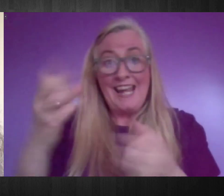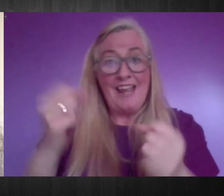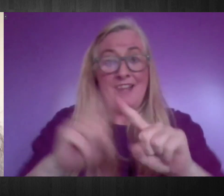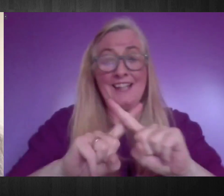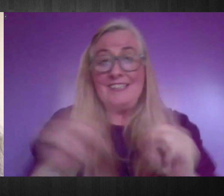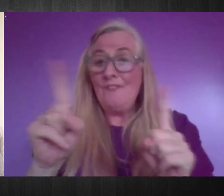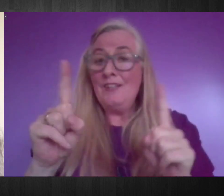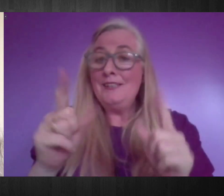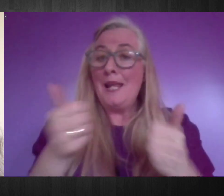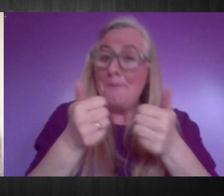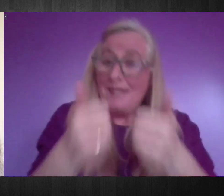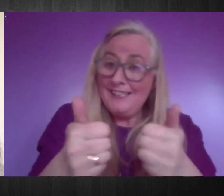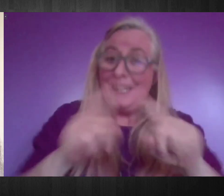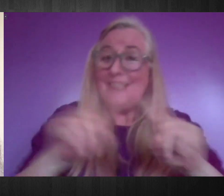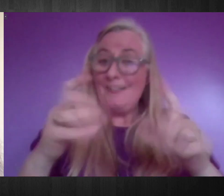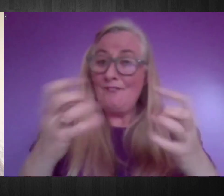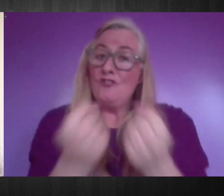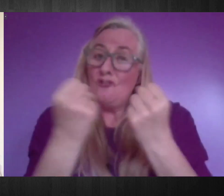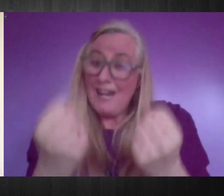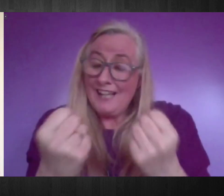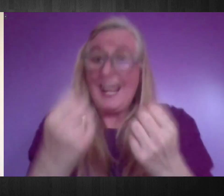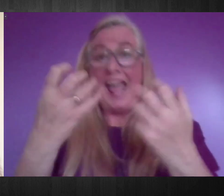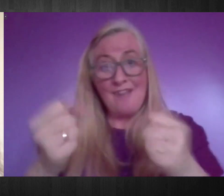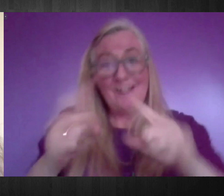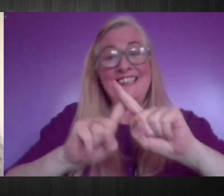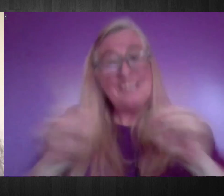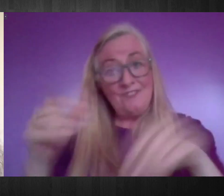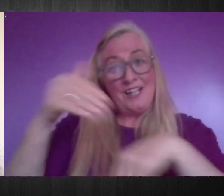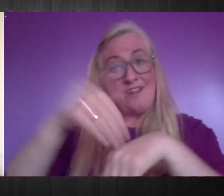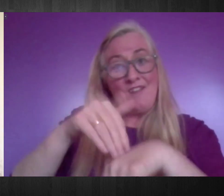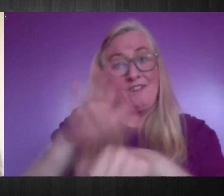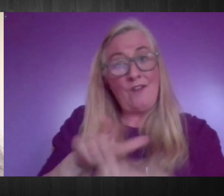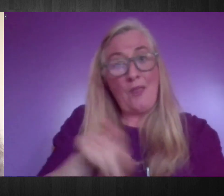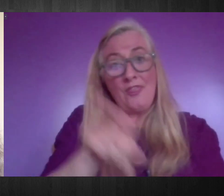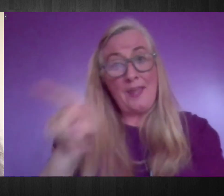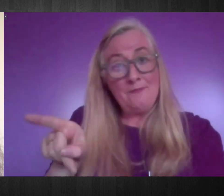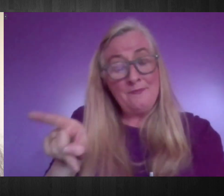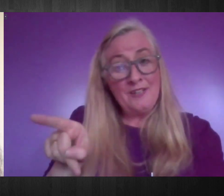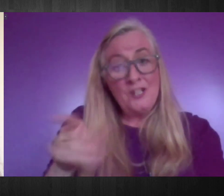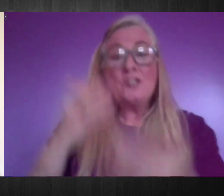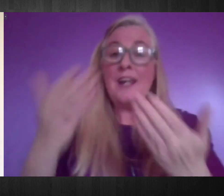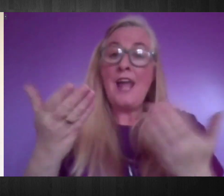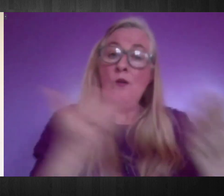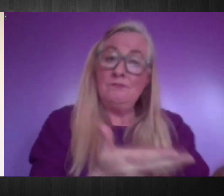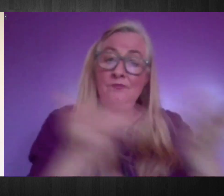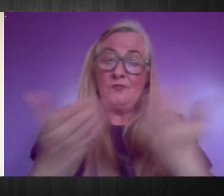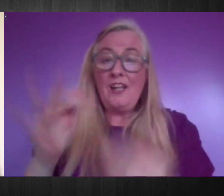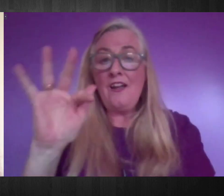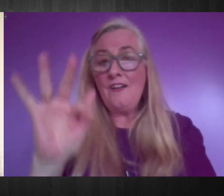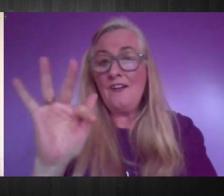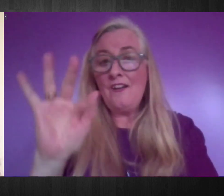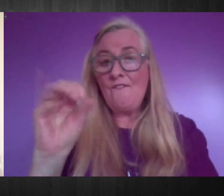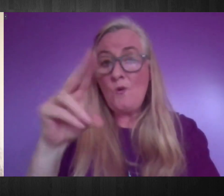representing issues that are affecting them. So I'll now turn over to Fiona Anderson. Fiona's a mental health advocate,